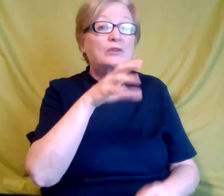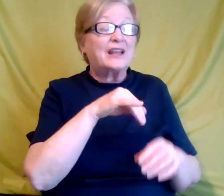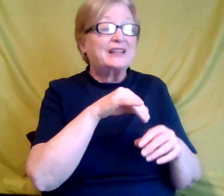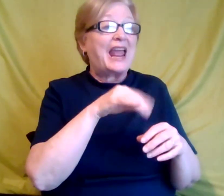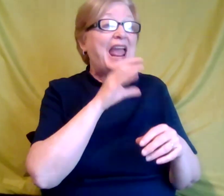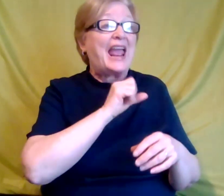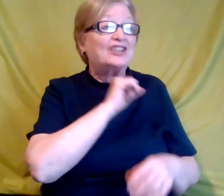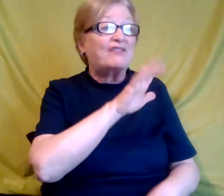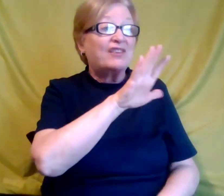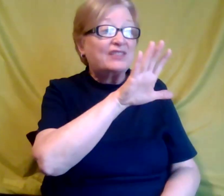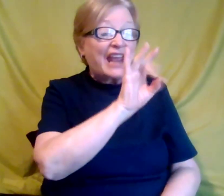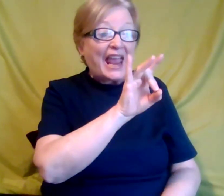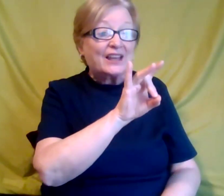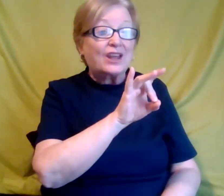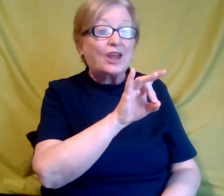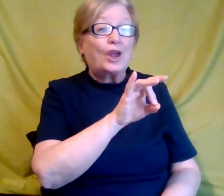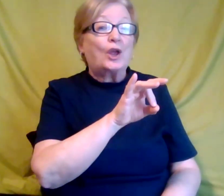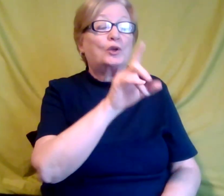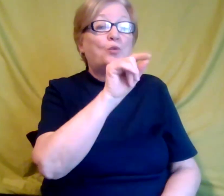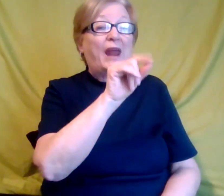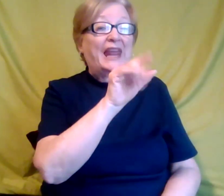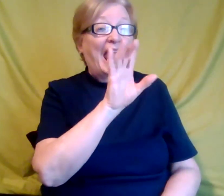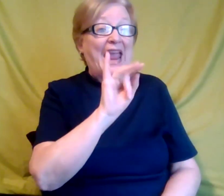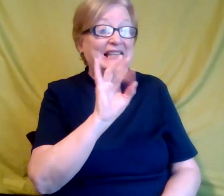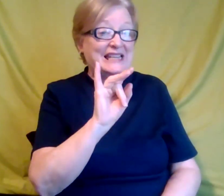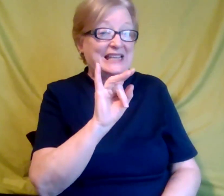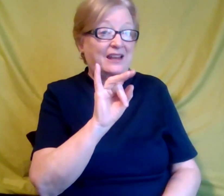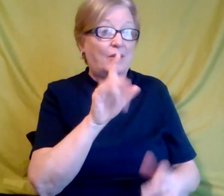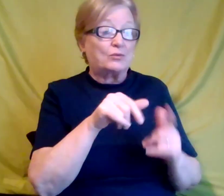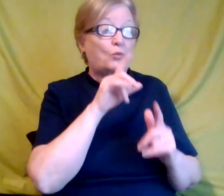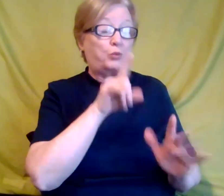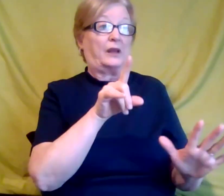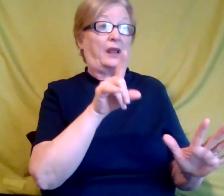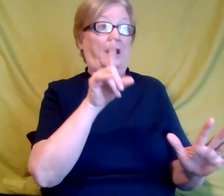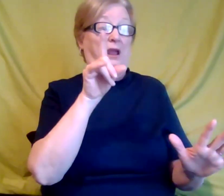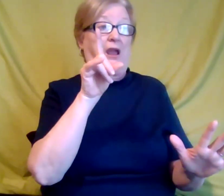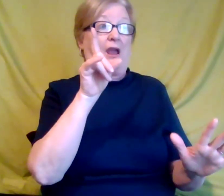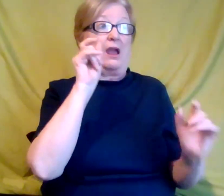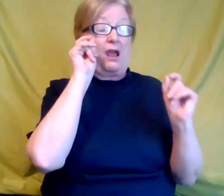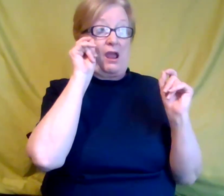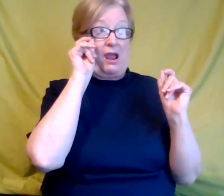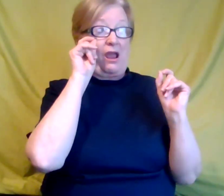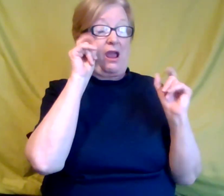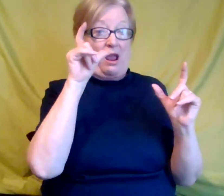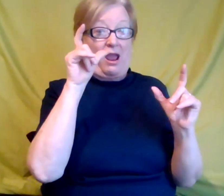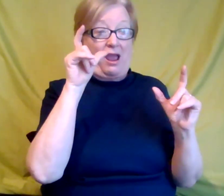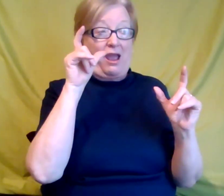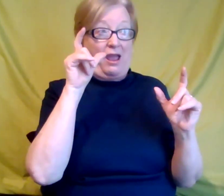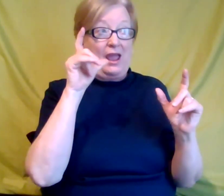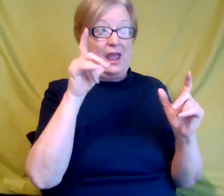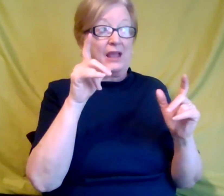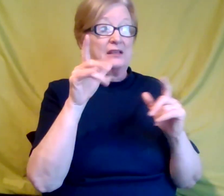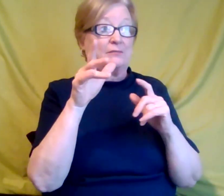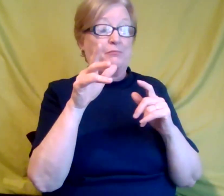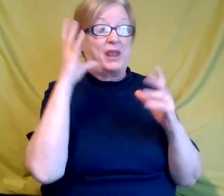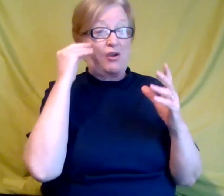2018. 2018. And when I say that was a very eye opening experience for me, it explained